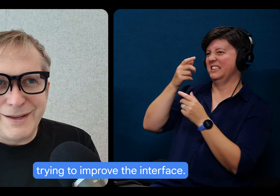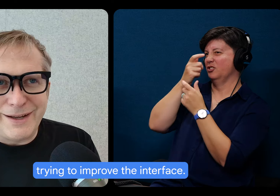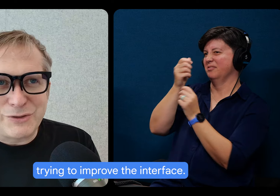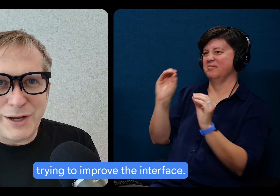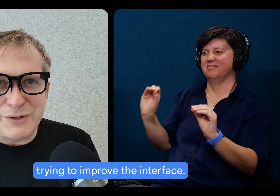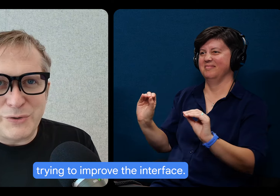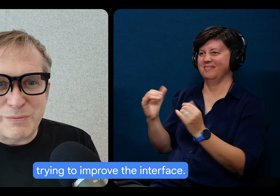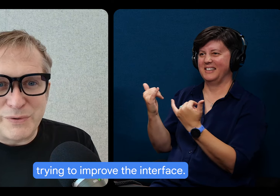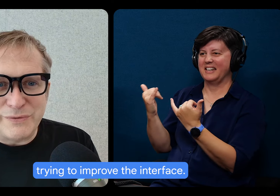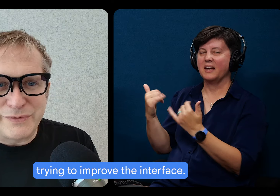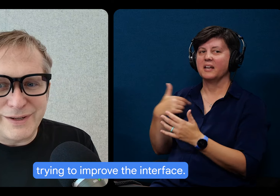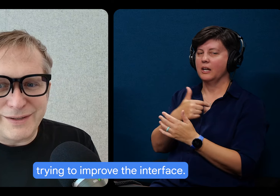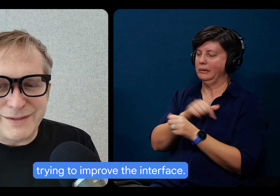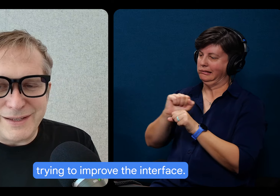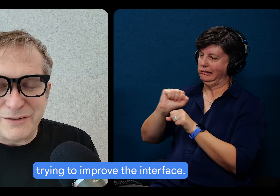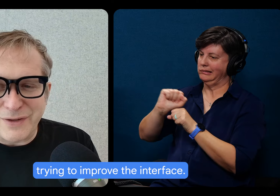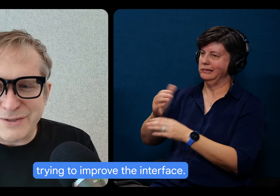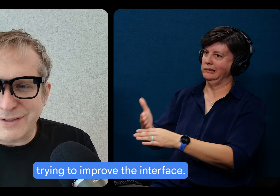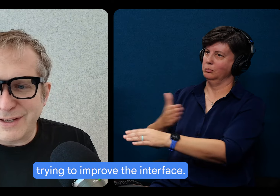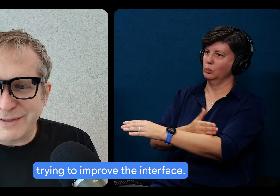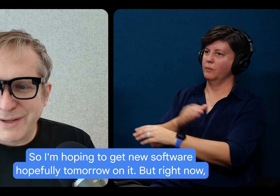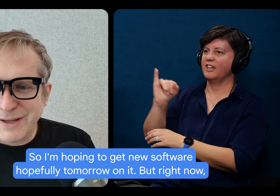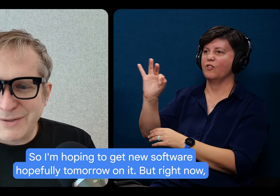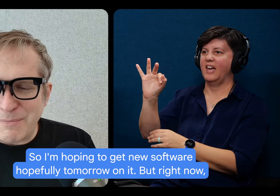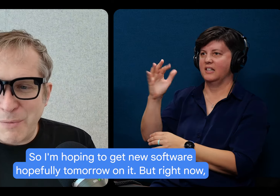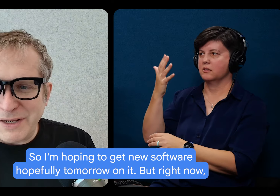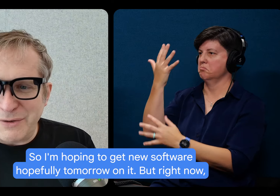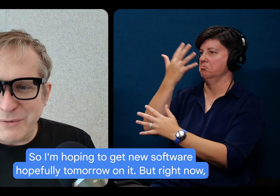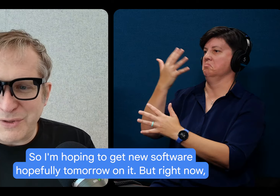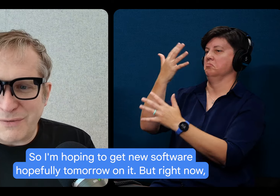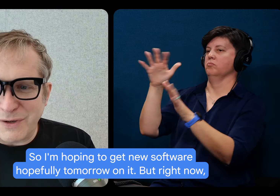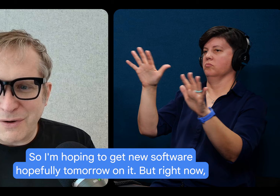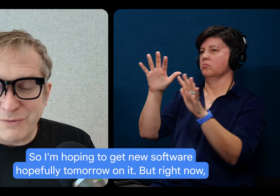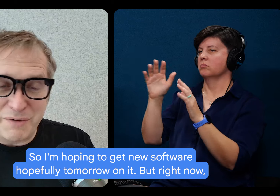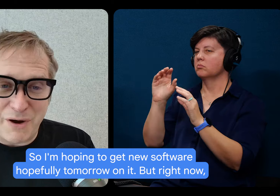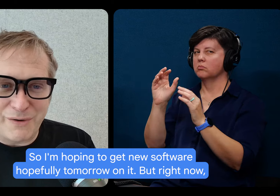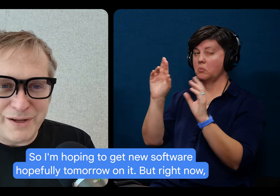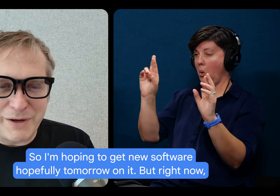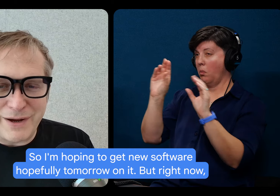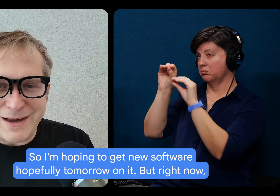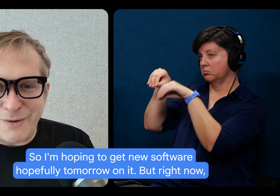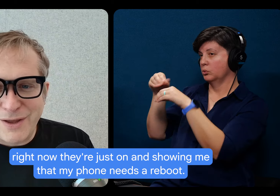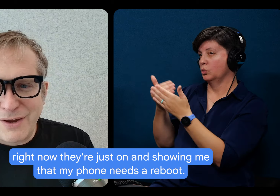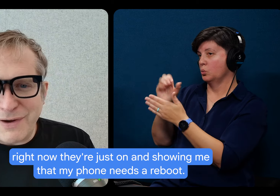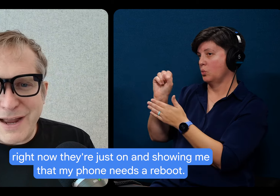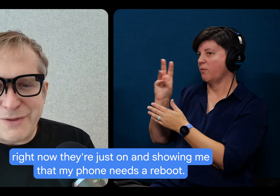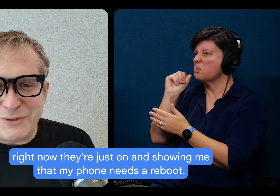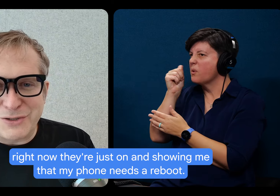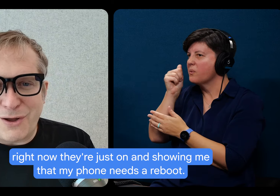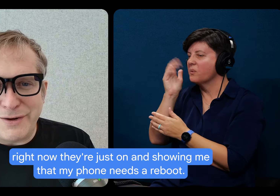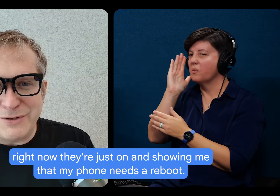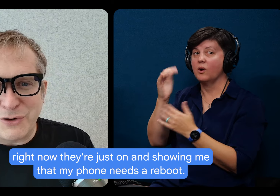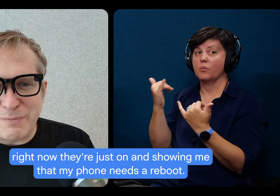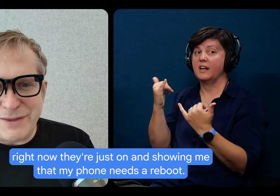trying to improve the interface. So I'm hoping to get new software hopefully tomorrow on it. But right now, right now,